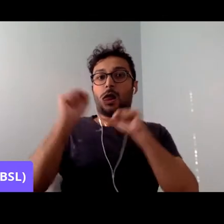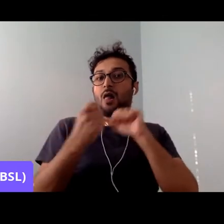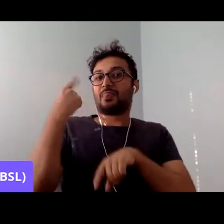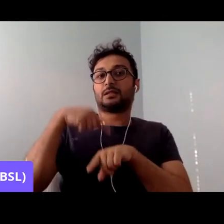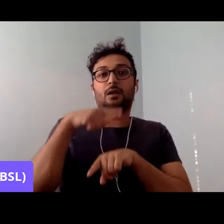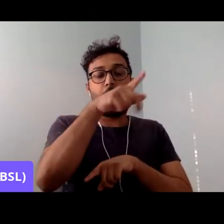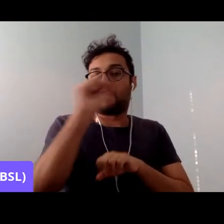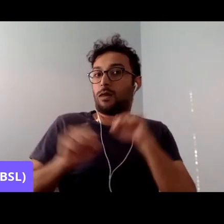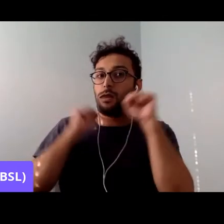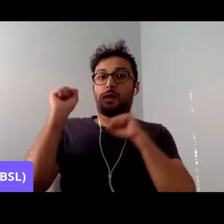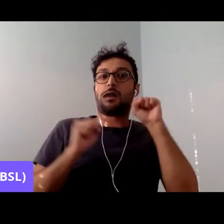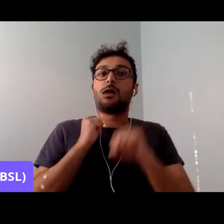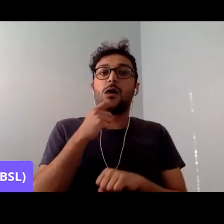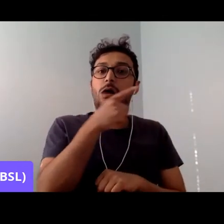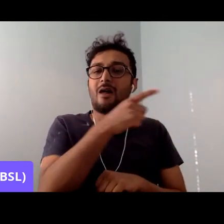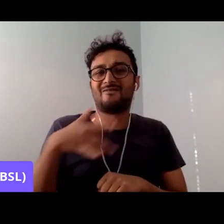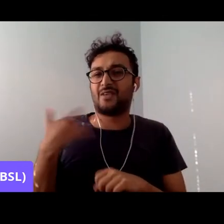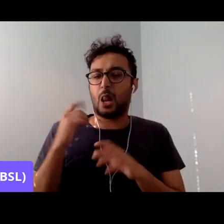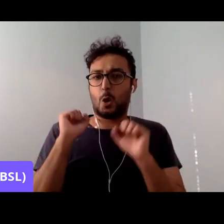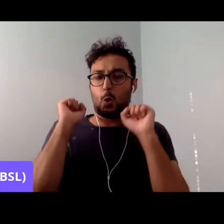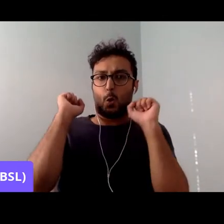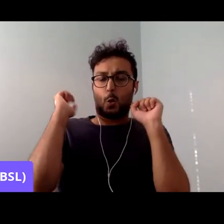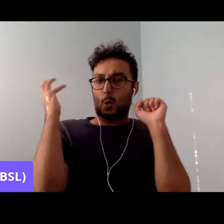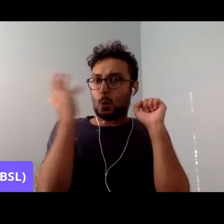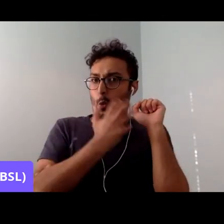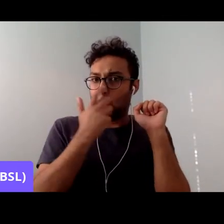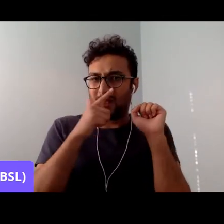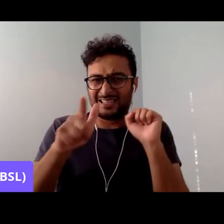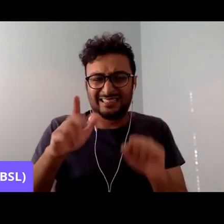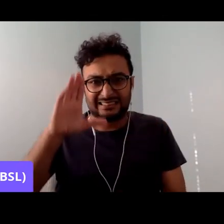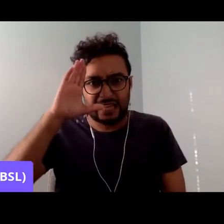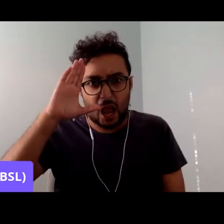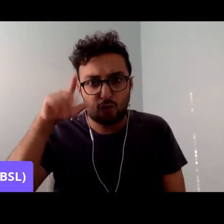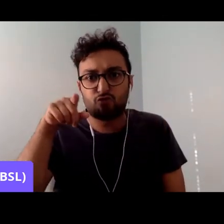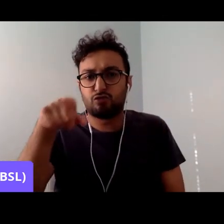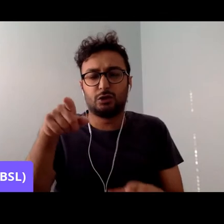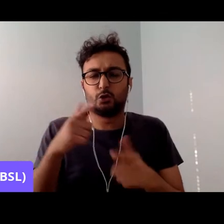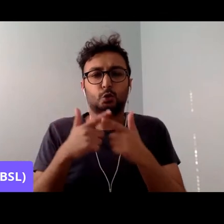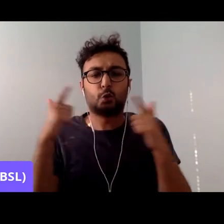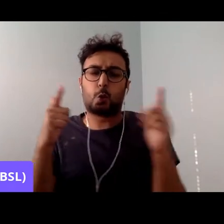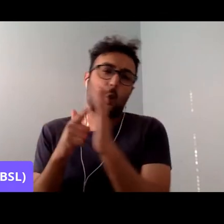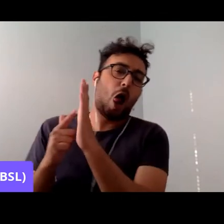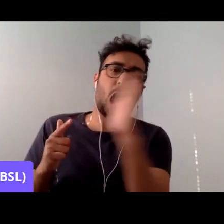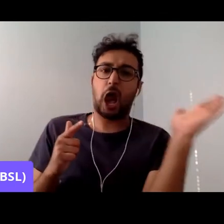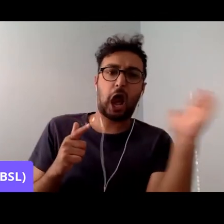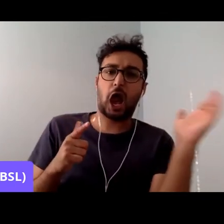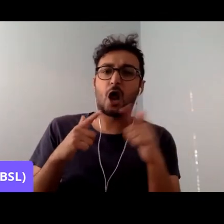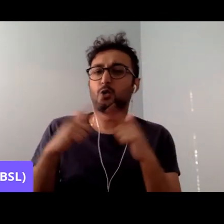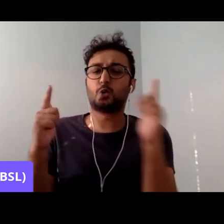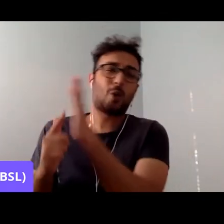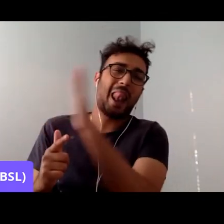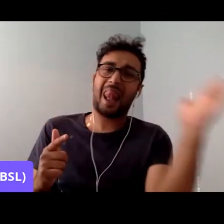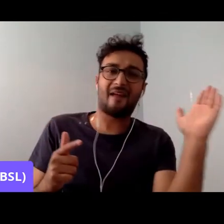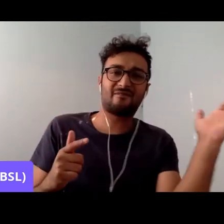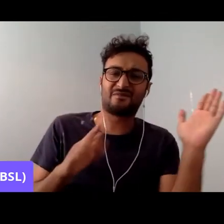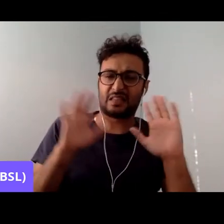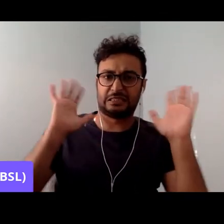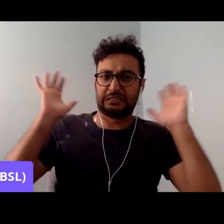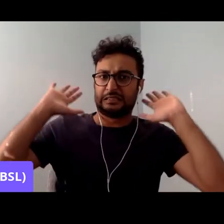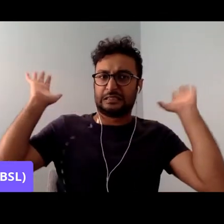dangerous, left-wing nonsense. And one very senior